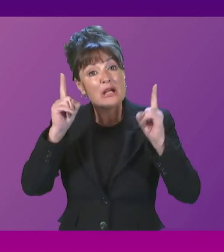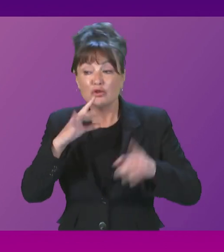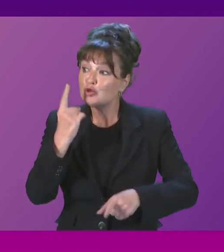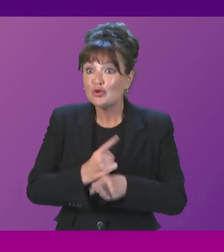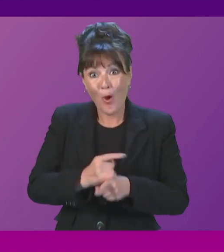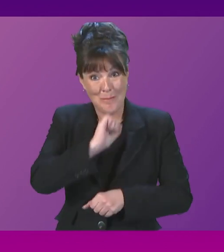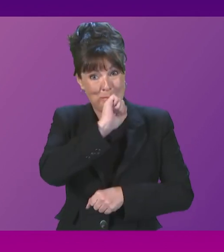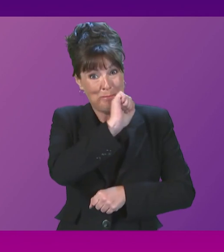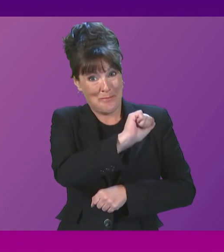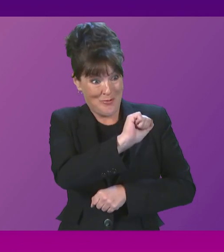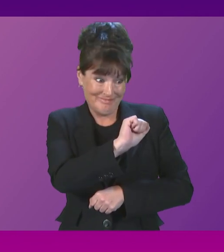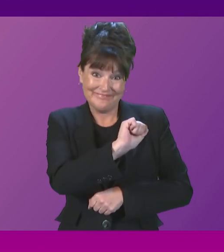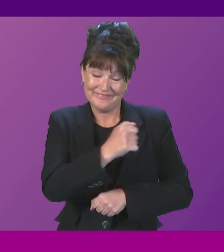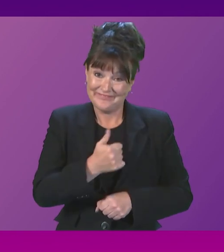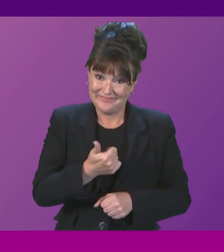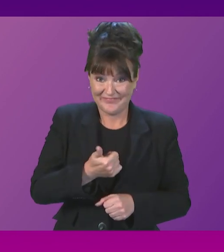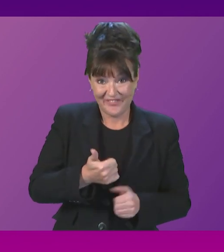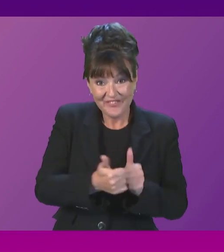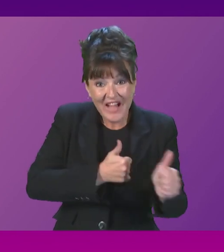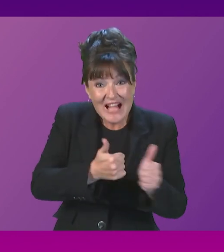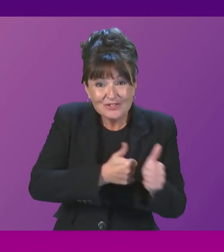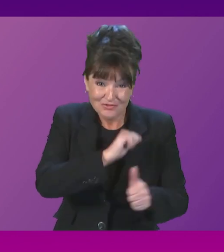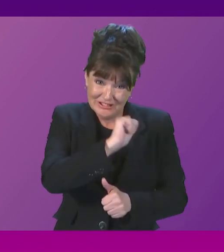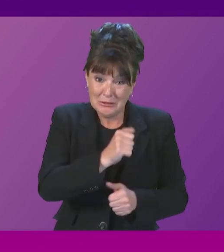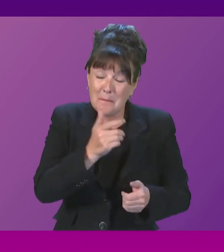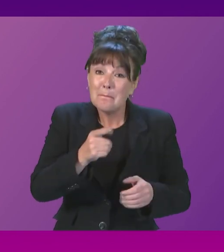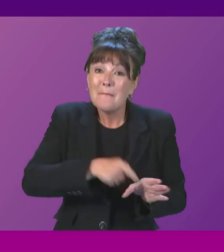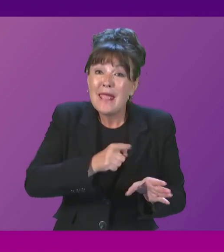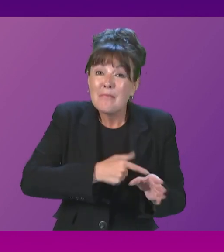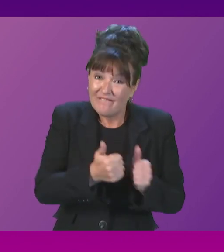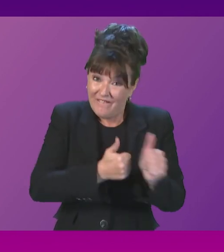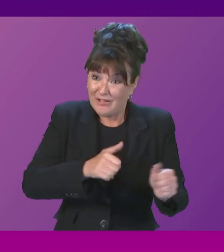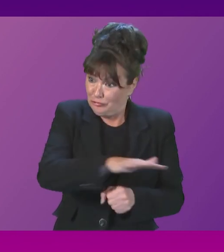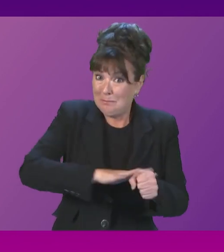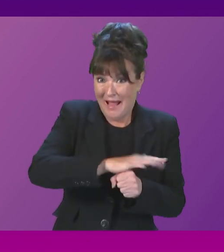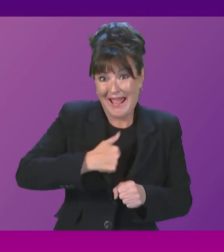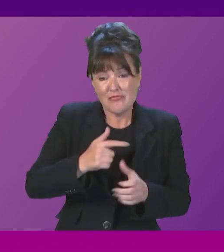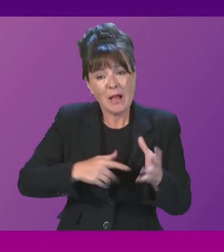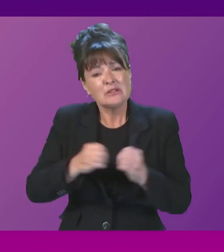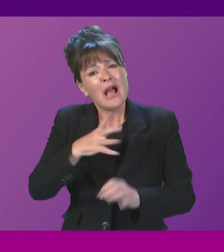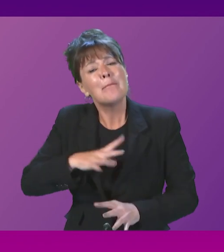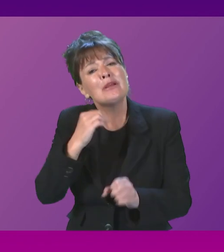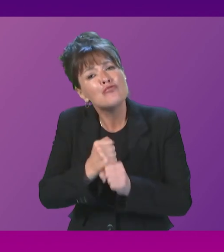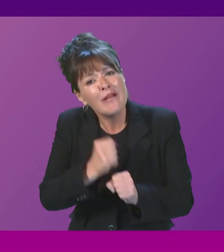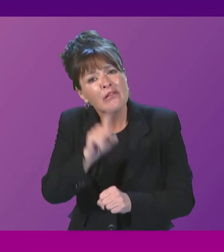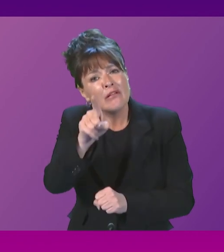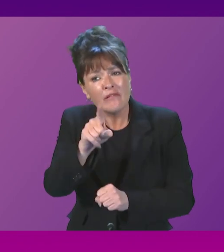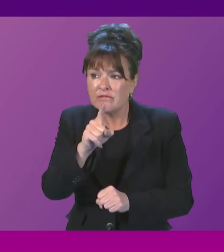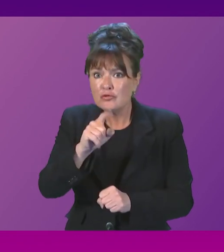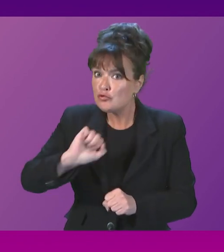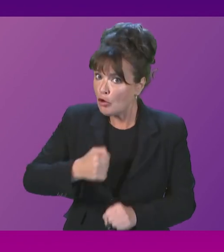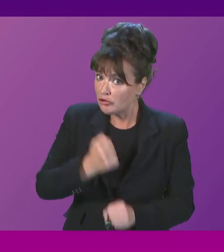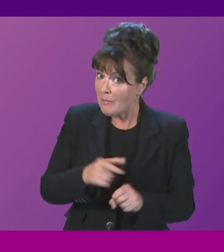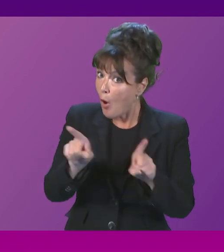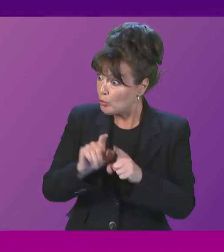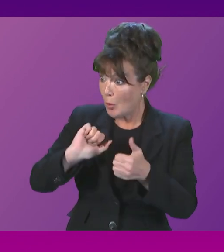Stoney Wood Mill on my constituents. I would be grateful if the First Minister could provide a commitment that the Scottish Government and partners